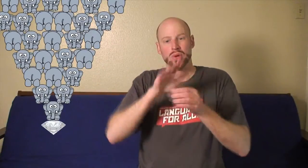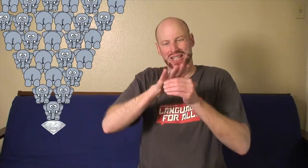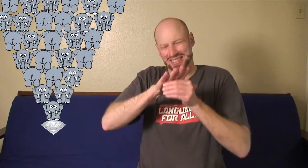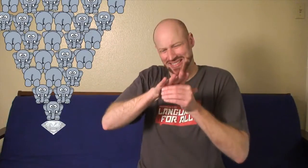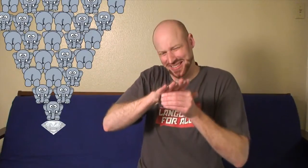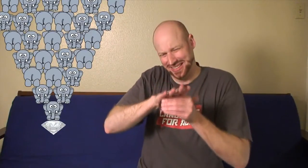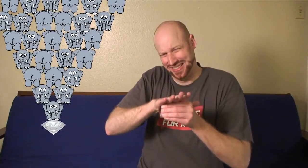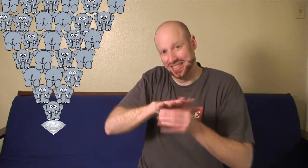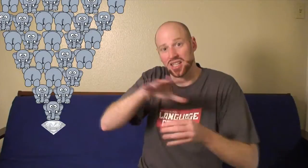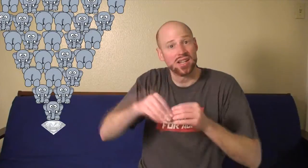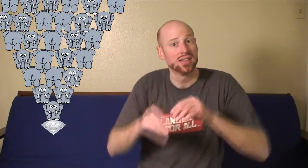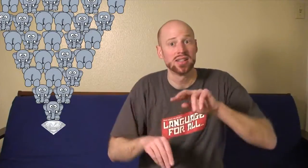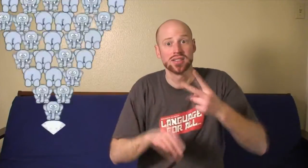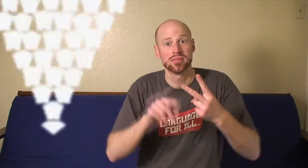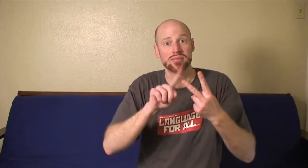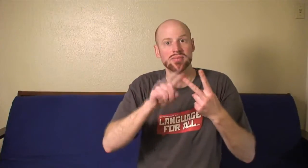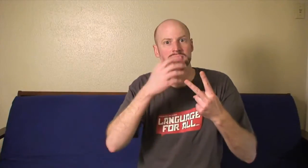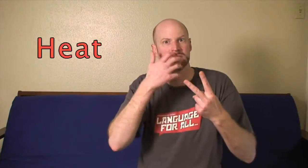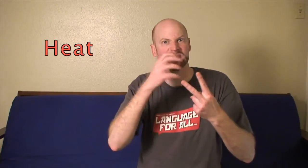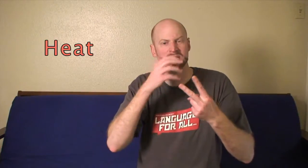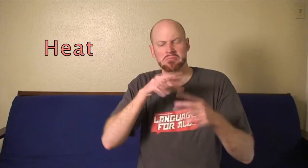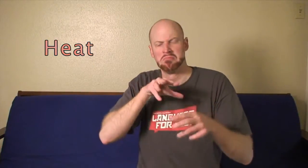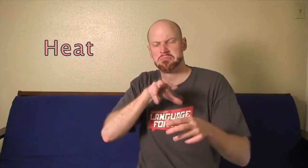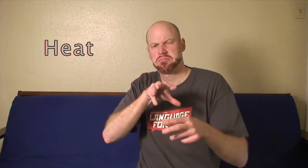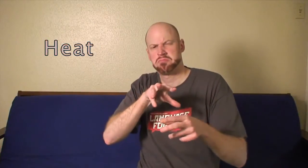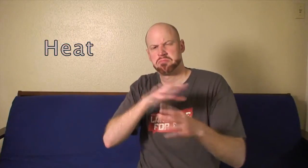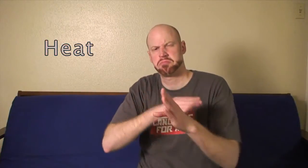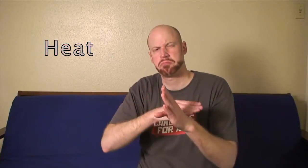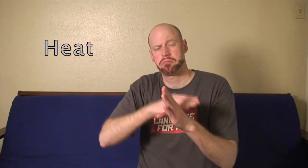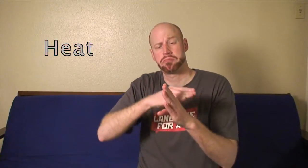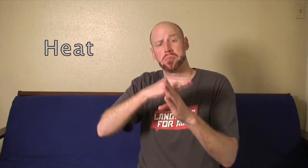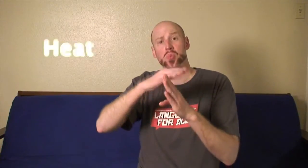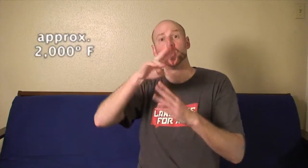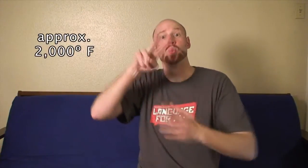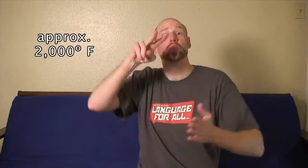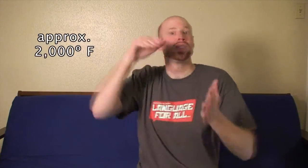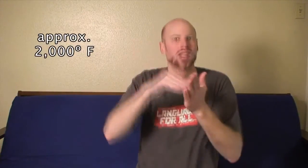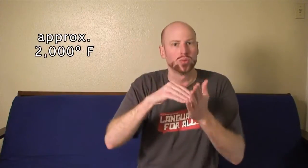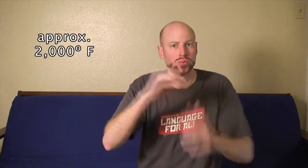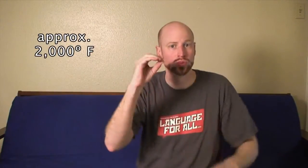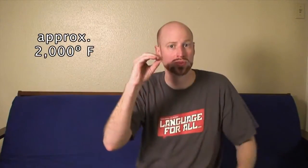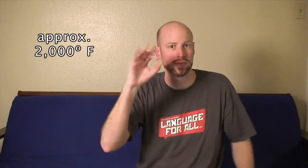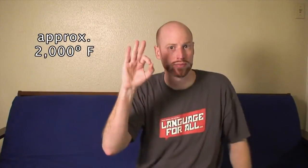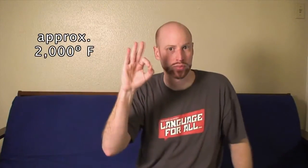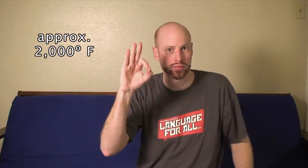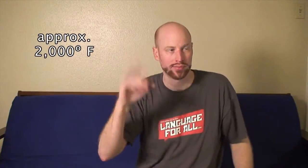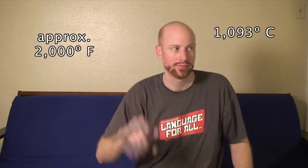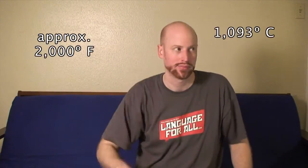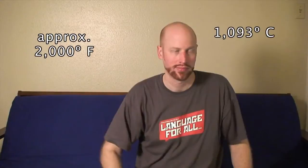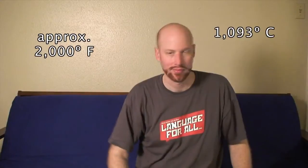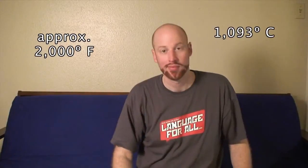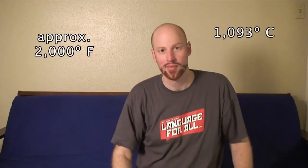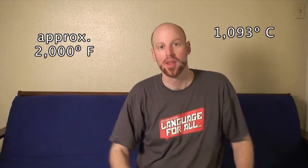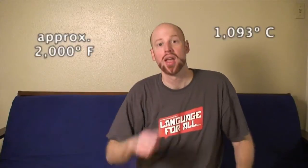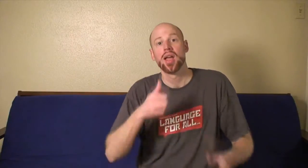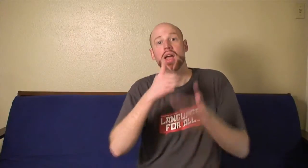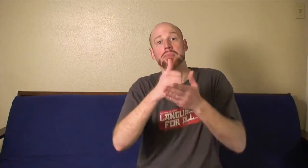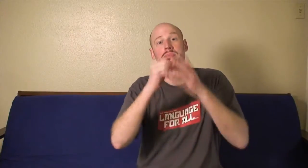In addition to this pressure, the peanut butter would need to be heated to 2000 degrees Fahrenheit, or this number.